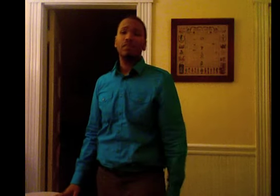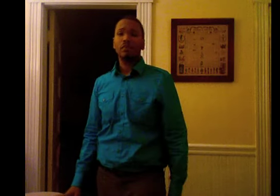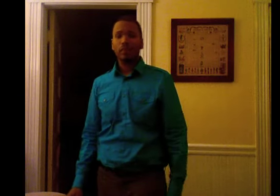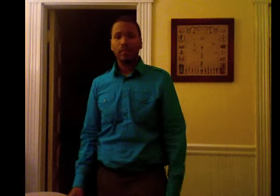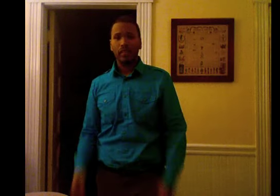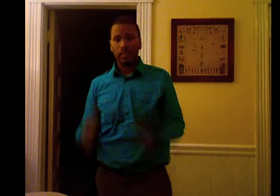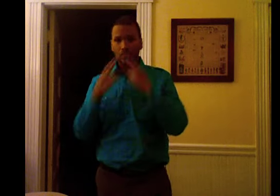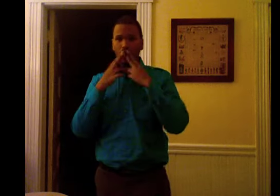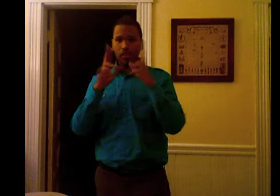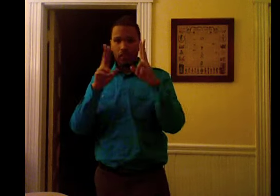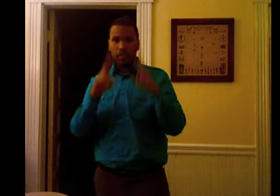Peace. Peace.